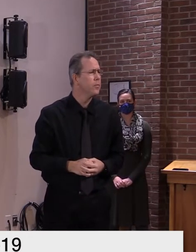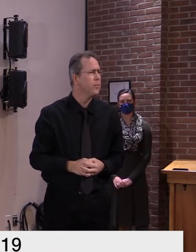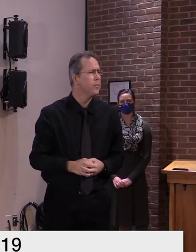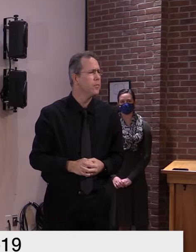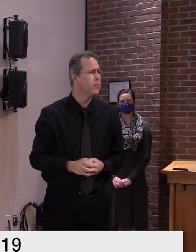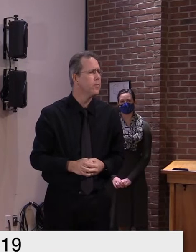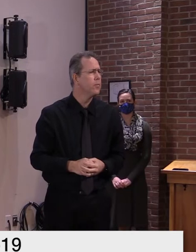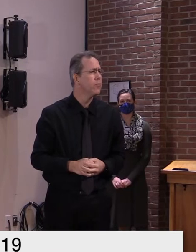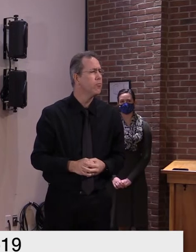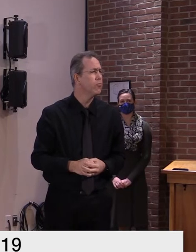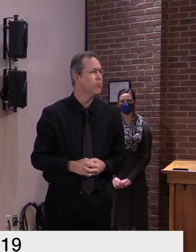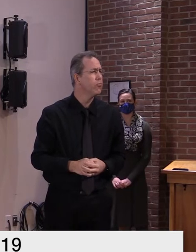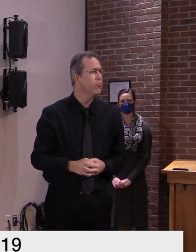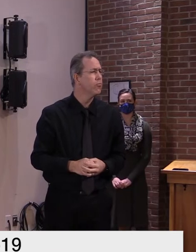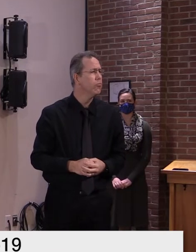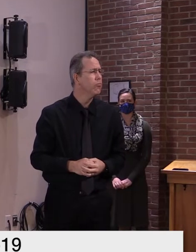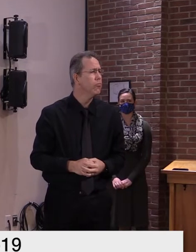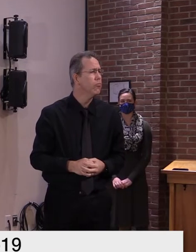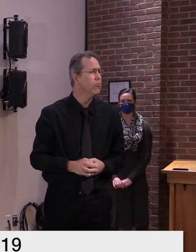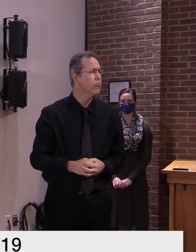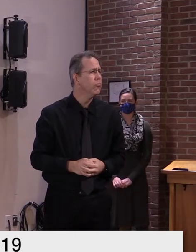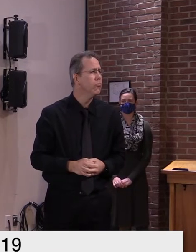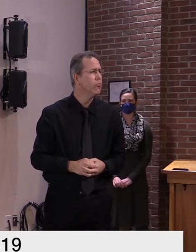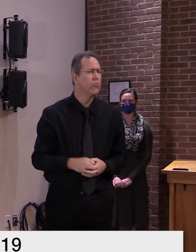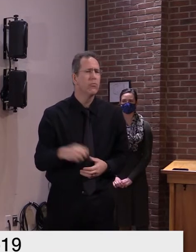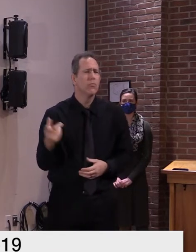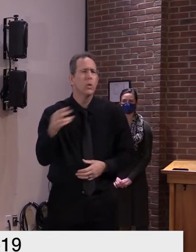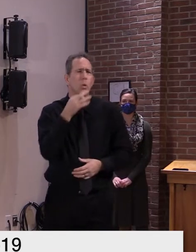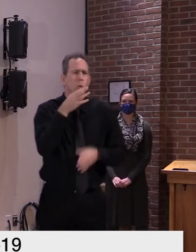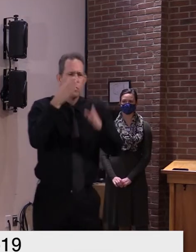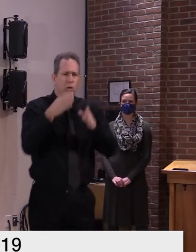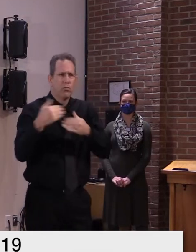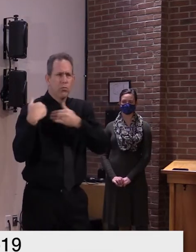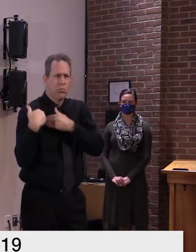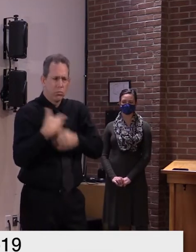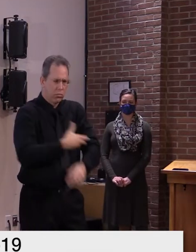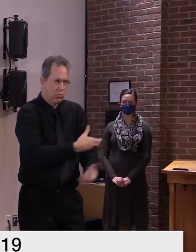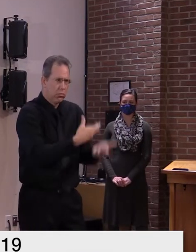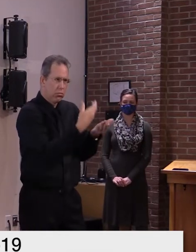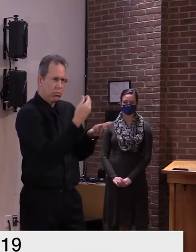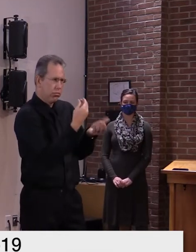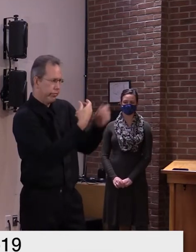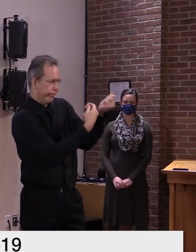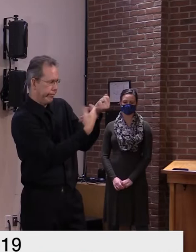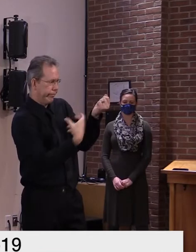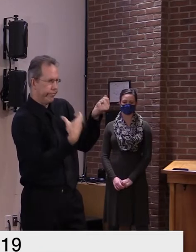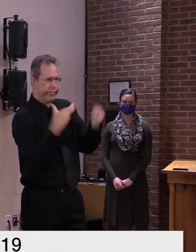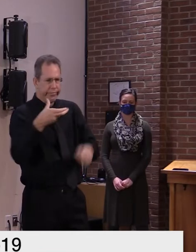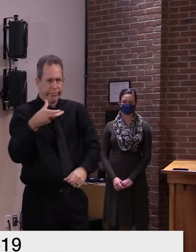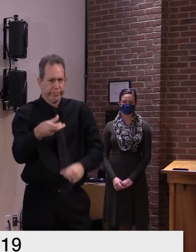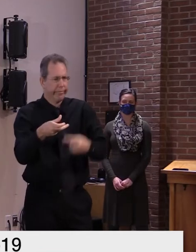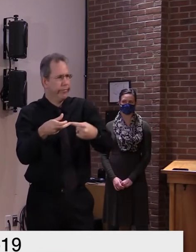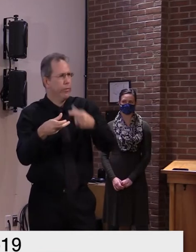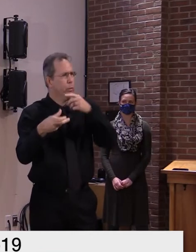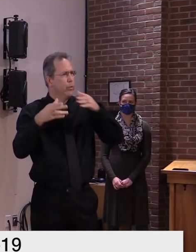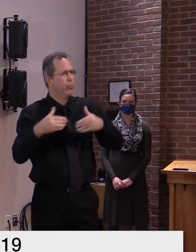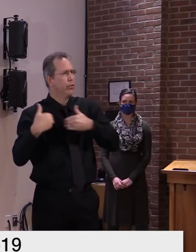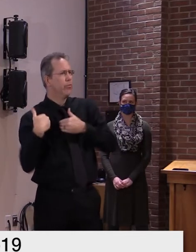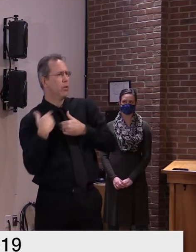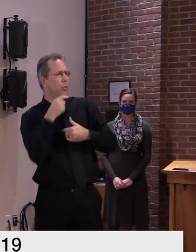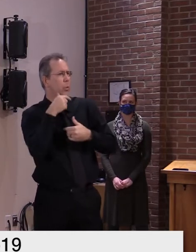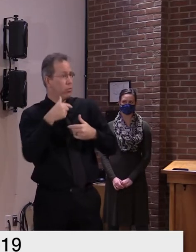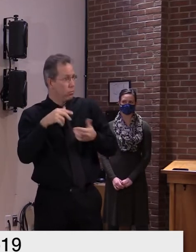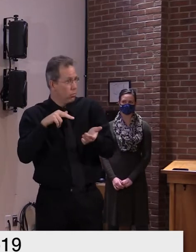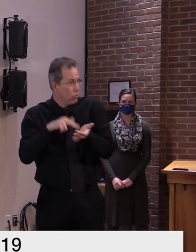care work uh you know the hospitals or yeah so for the pharmacy for the long-term care it's the pharmacies uh under a federal